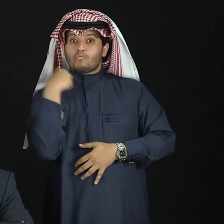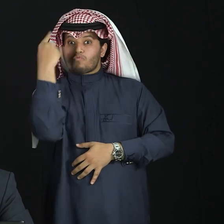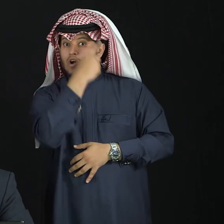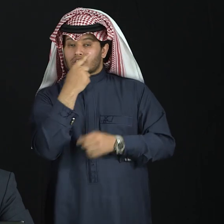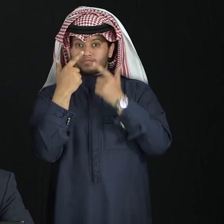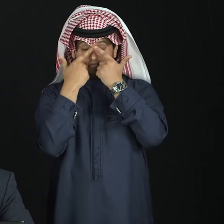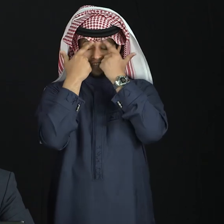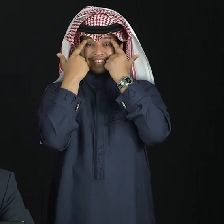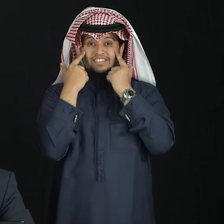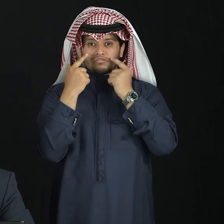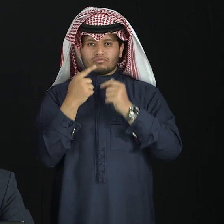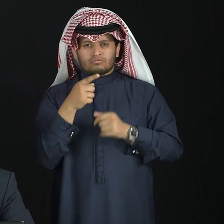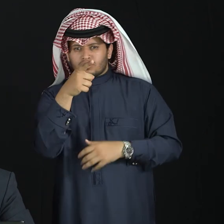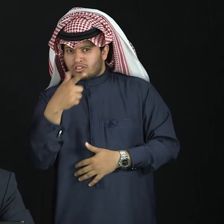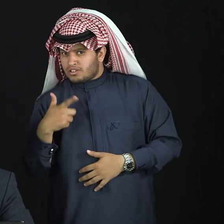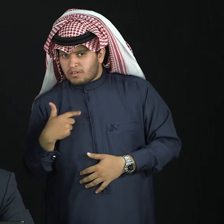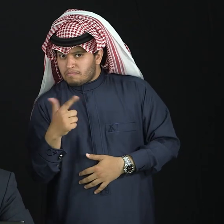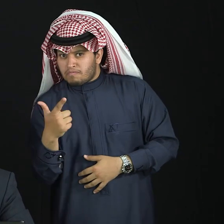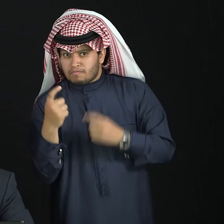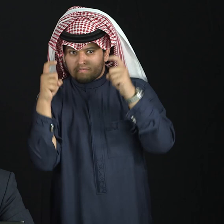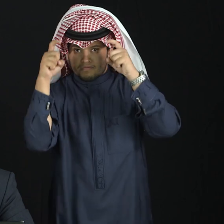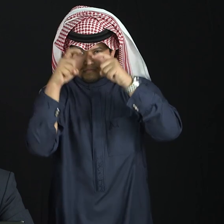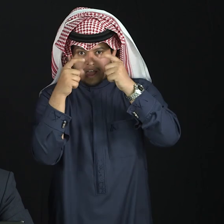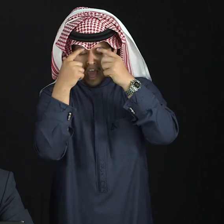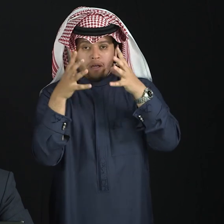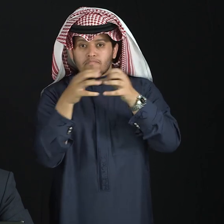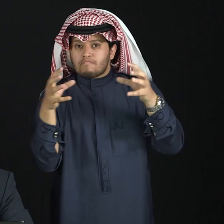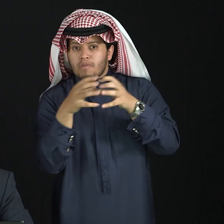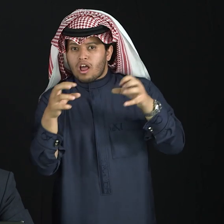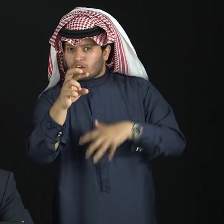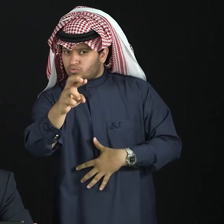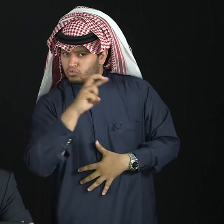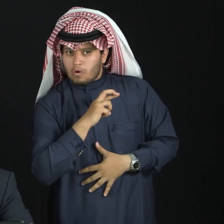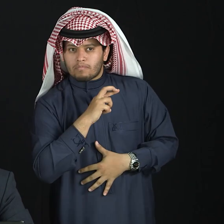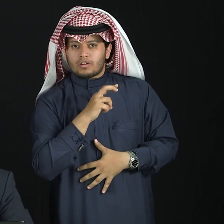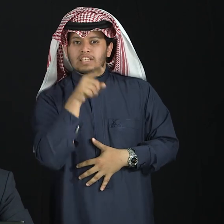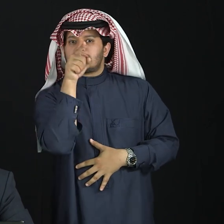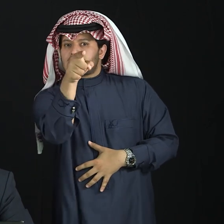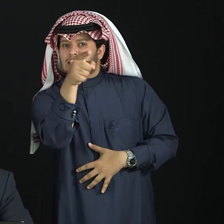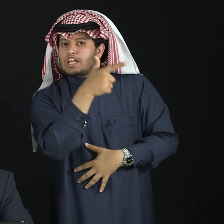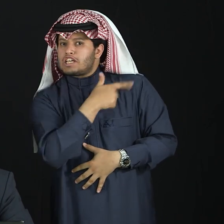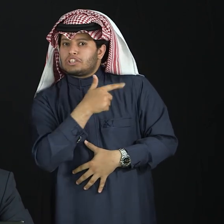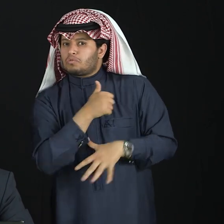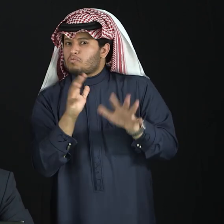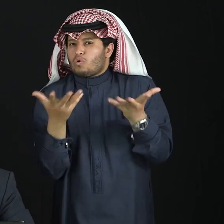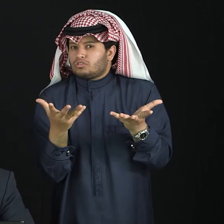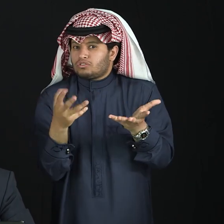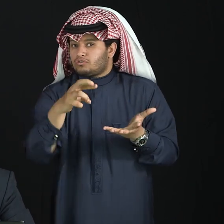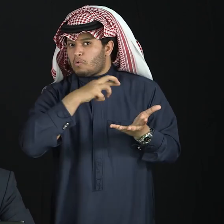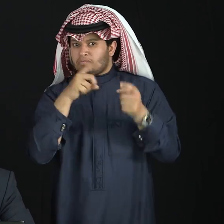what is your name? Then we're going to have your name, what? Your name, what?